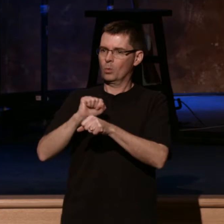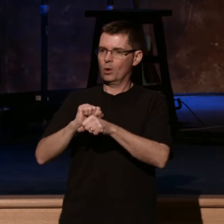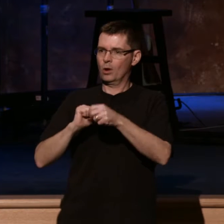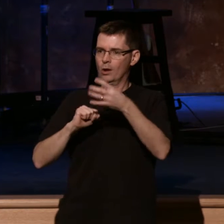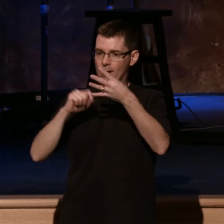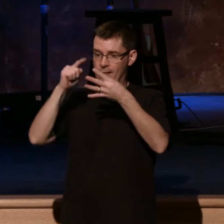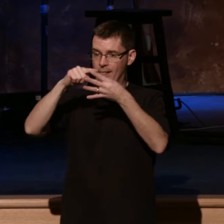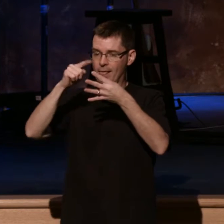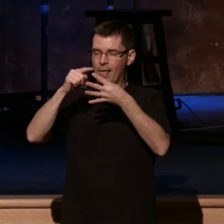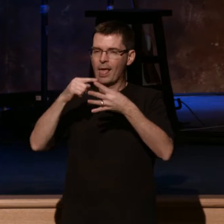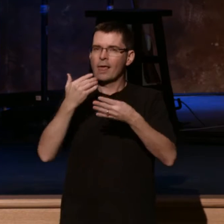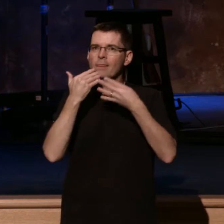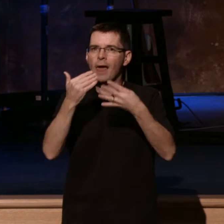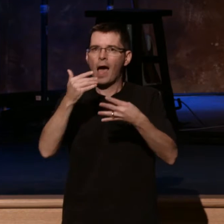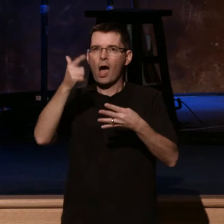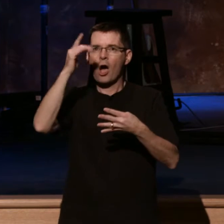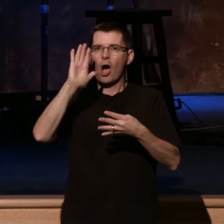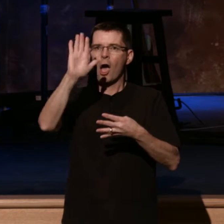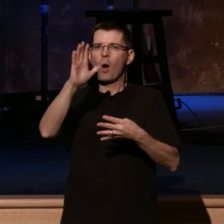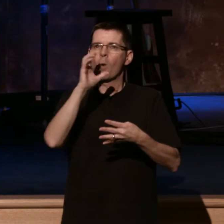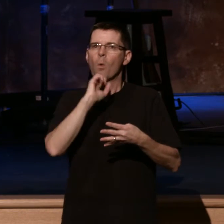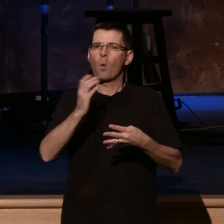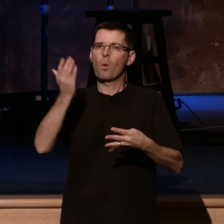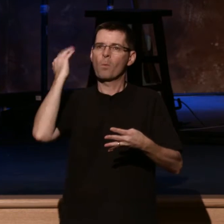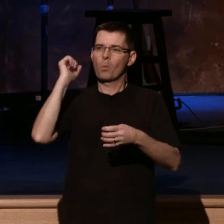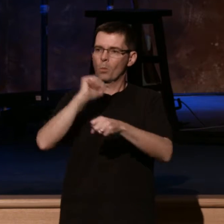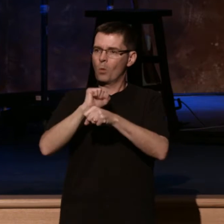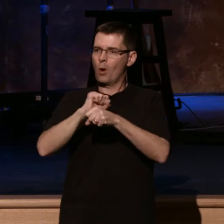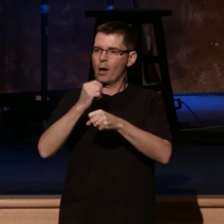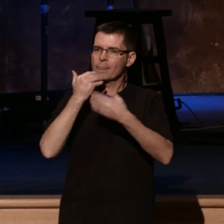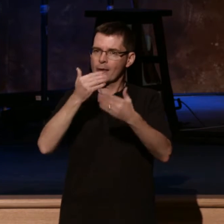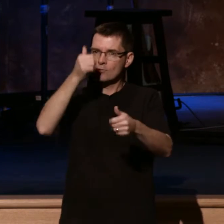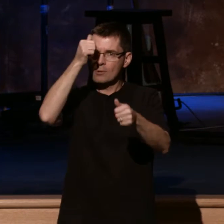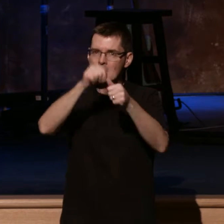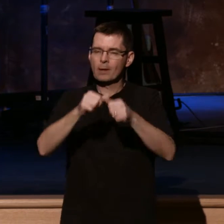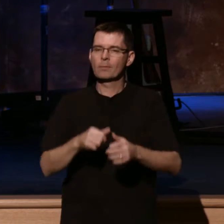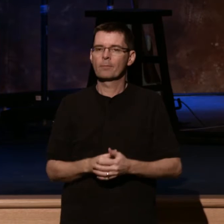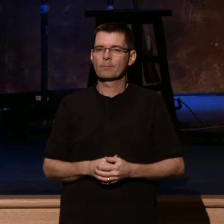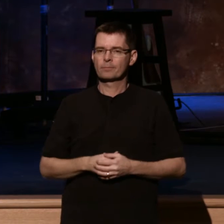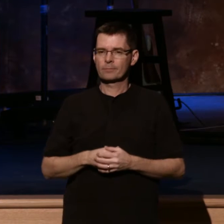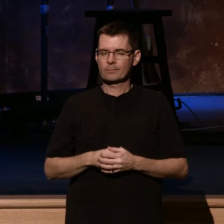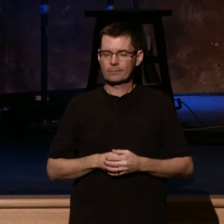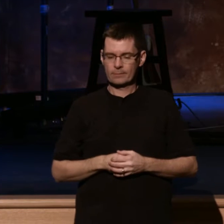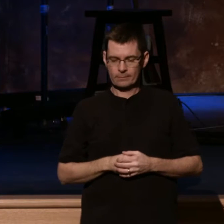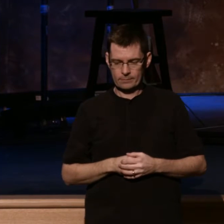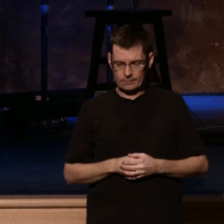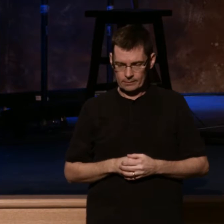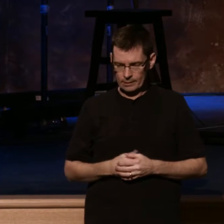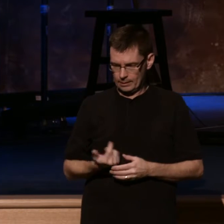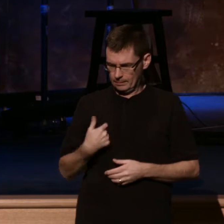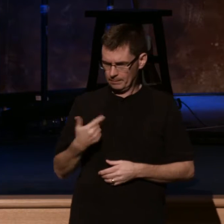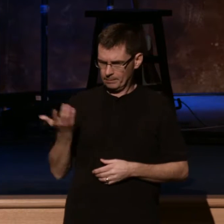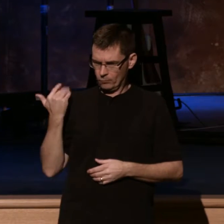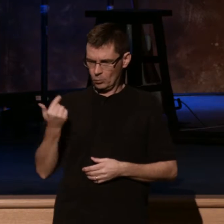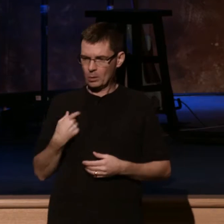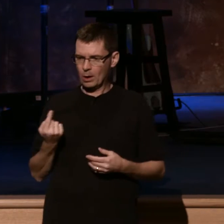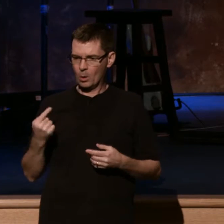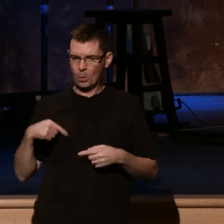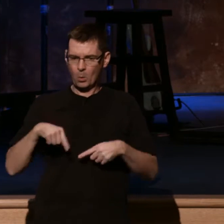God's past work. I remember hearing a man tell me in seminary something I never got over. I some pastors,